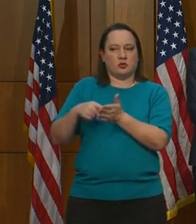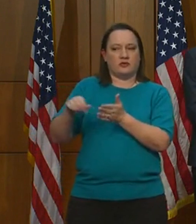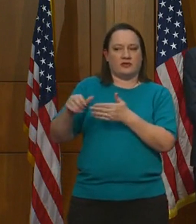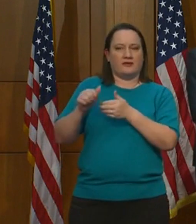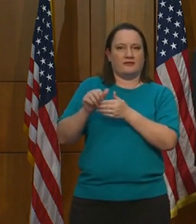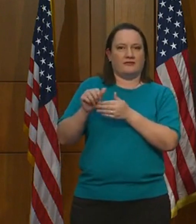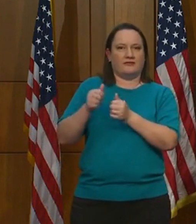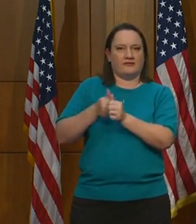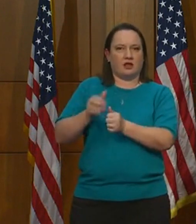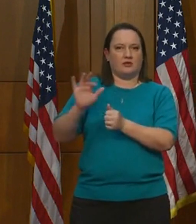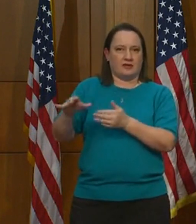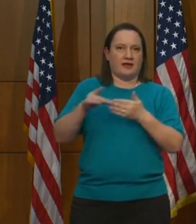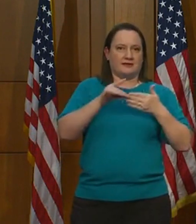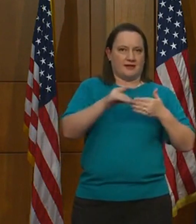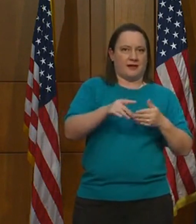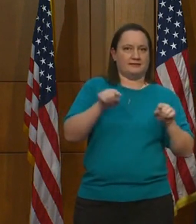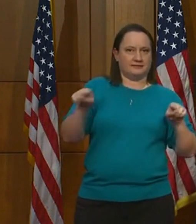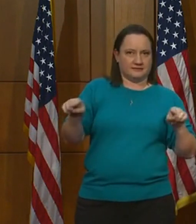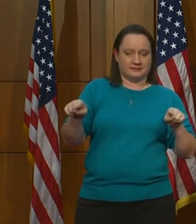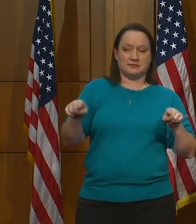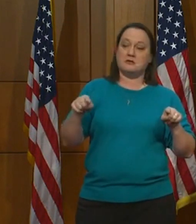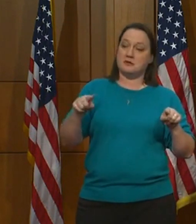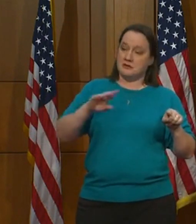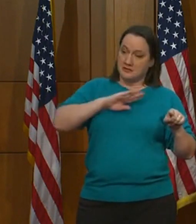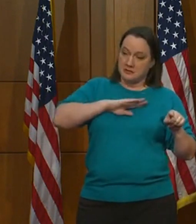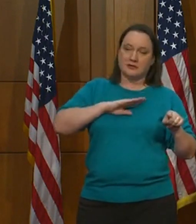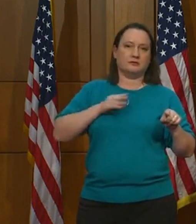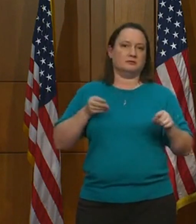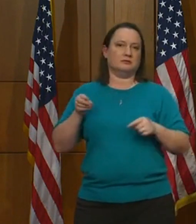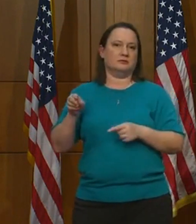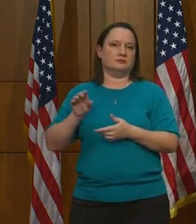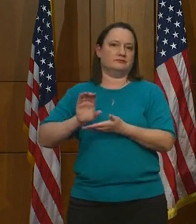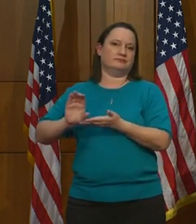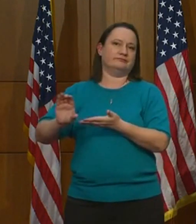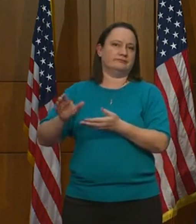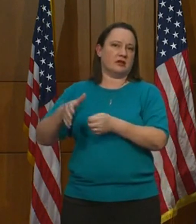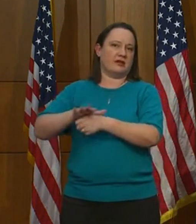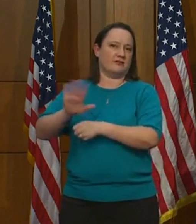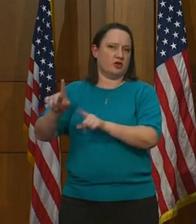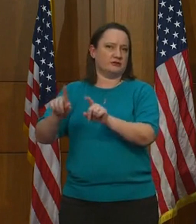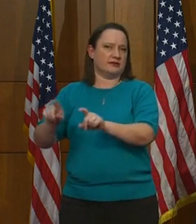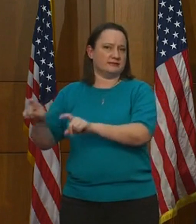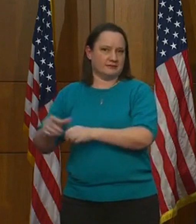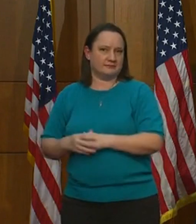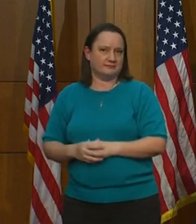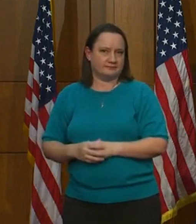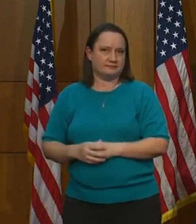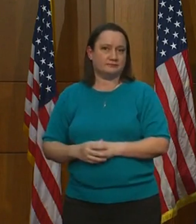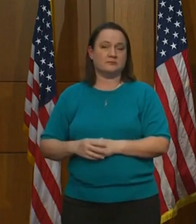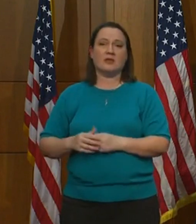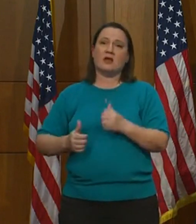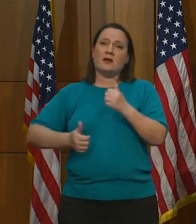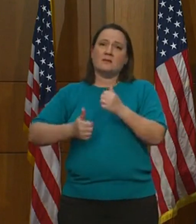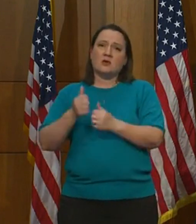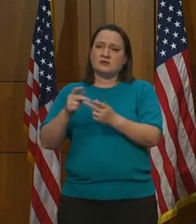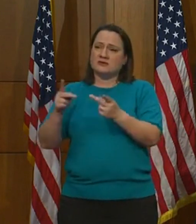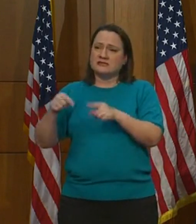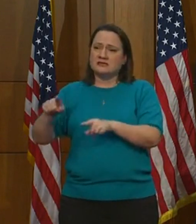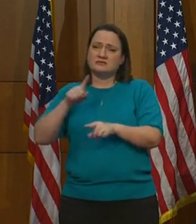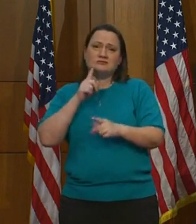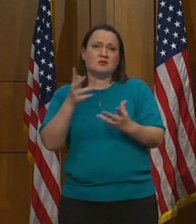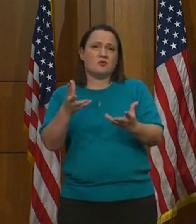is that largely facilities that we work with, and this isn't unique to COVID, really aim to be compliant with public health